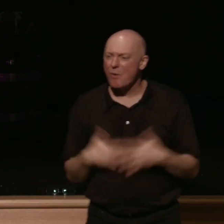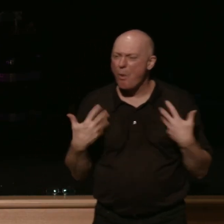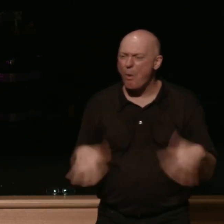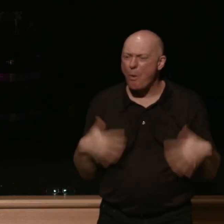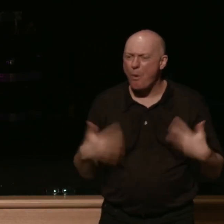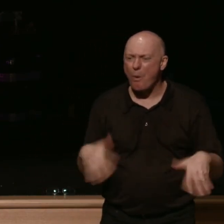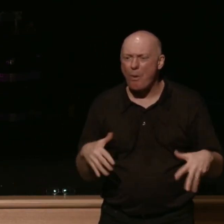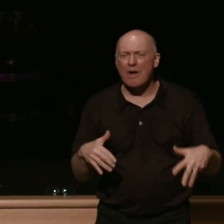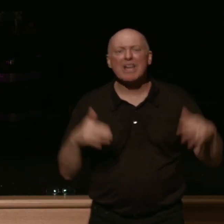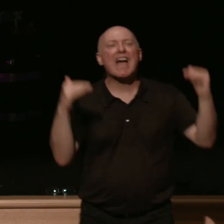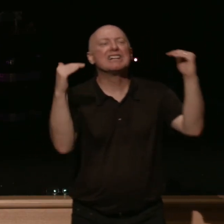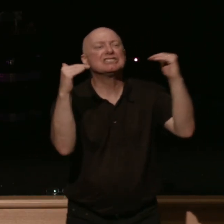justice is coming